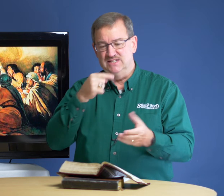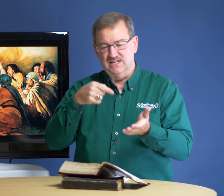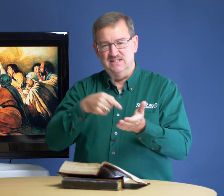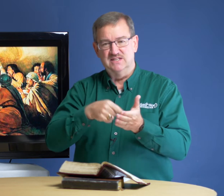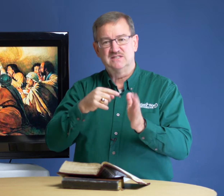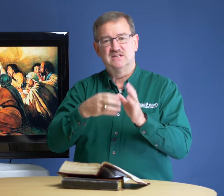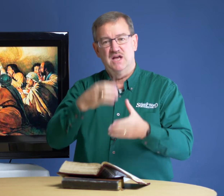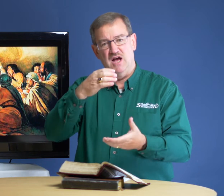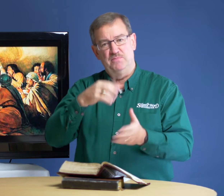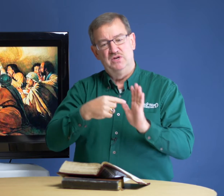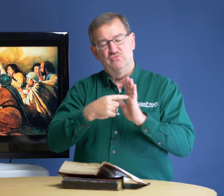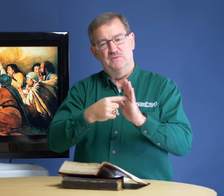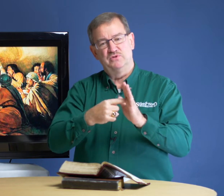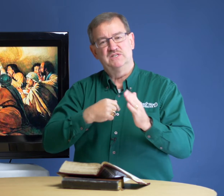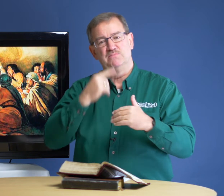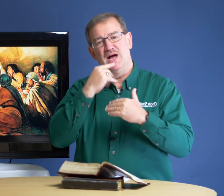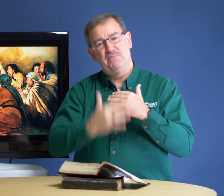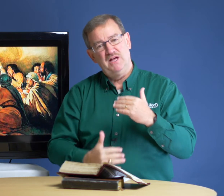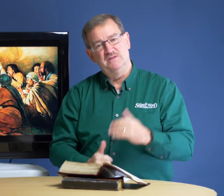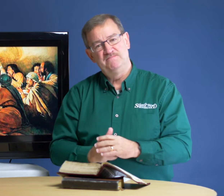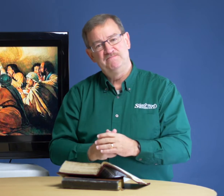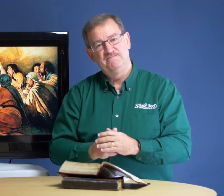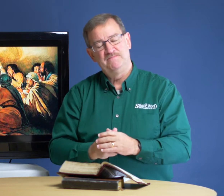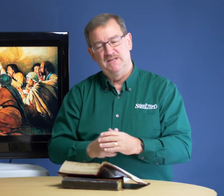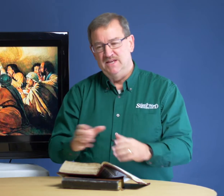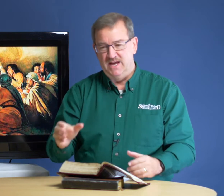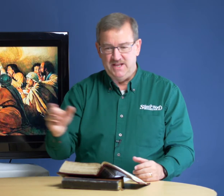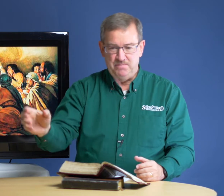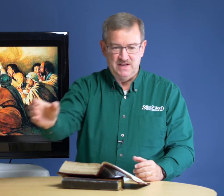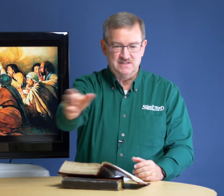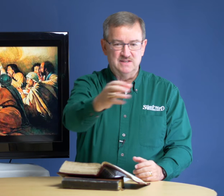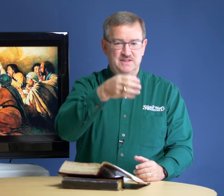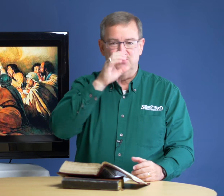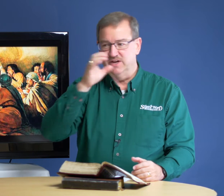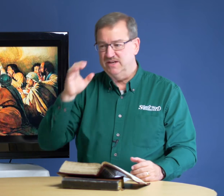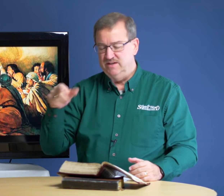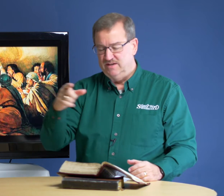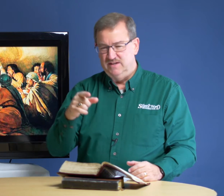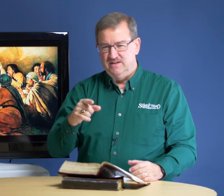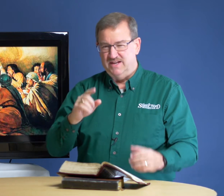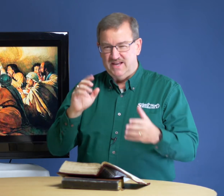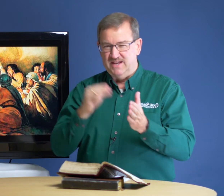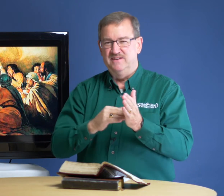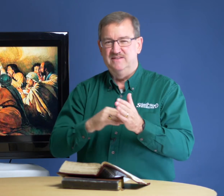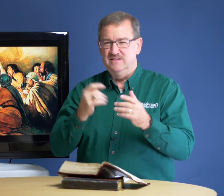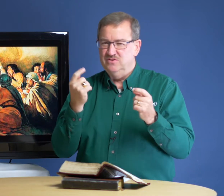said, this cup represents my blood. And he passed it and they drank. Again, a little